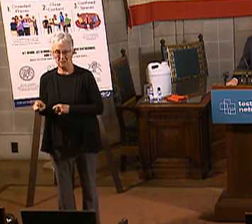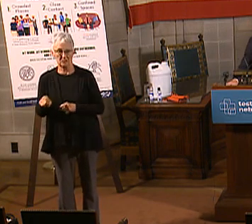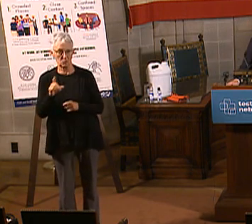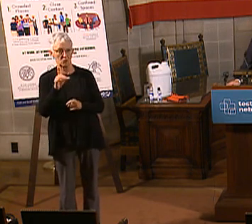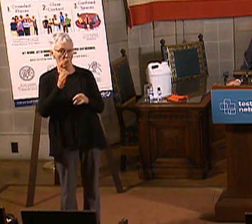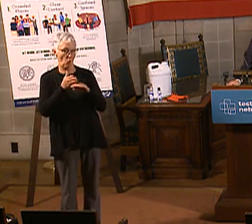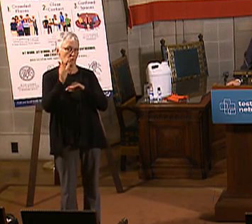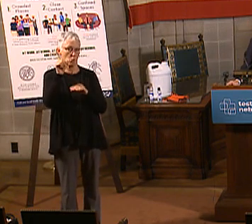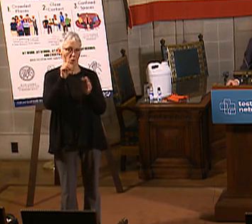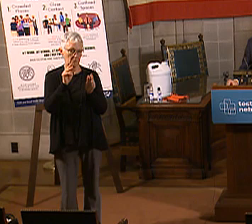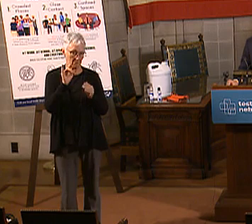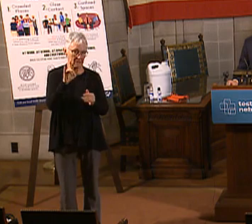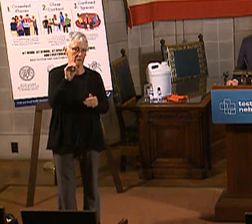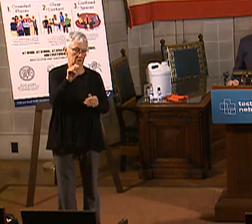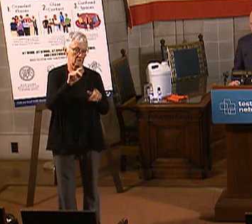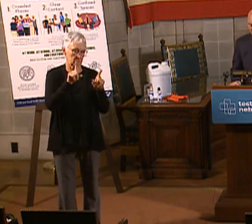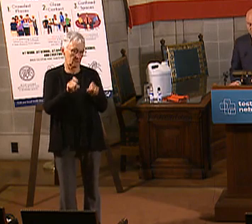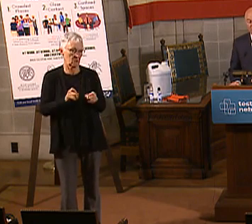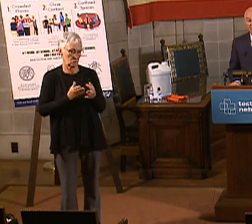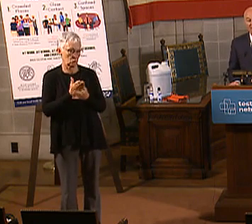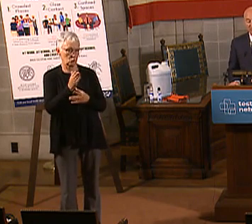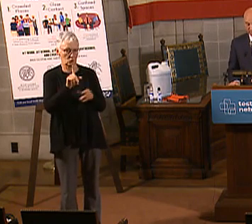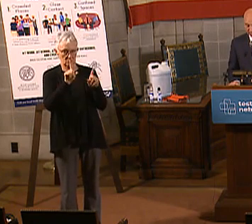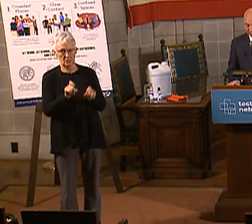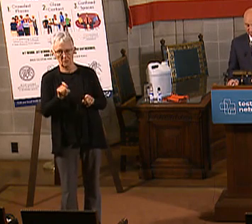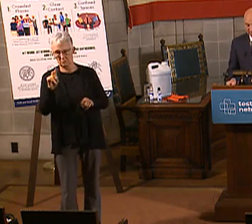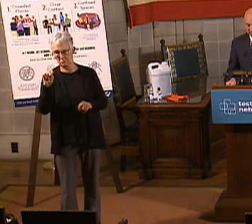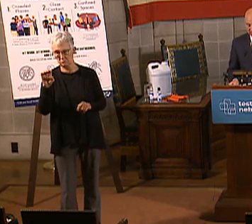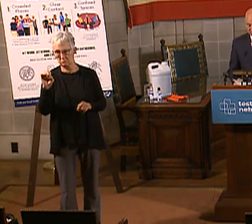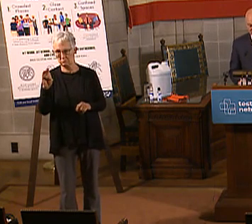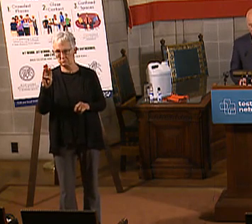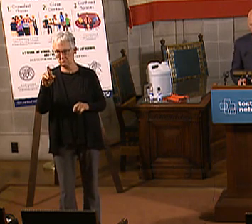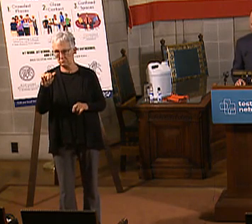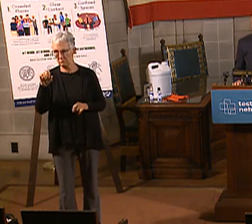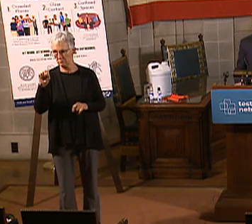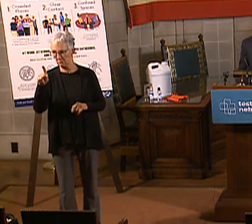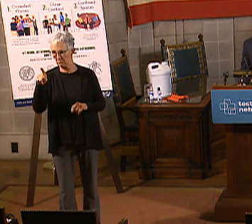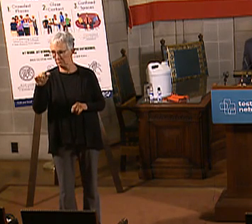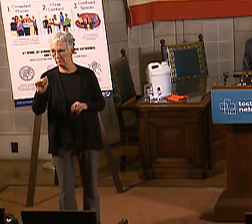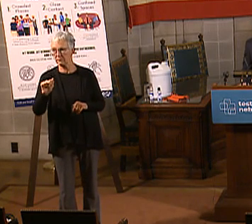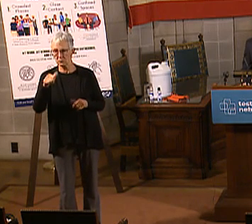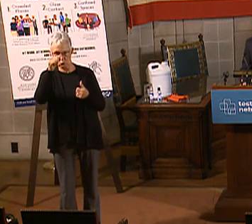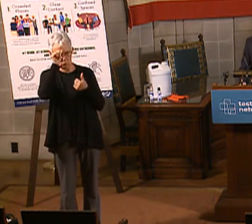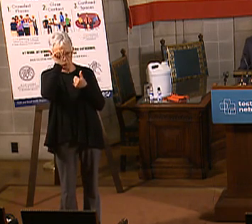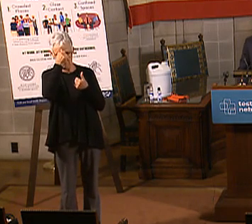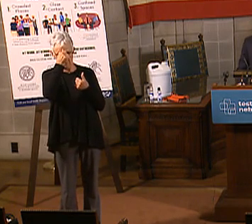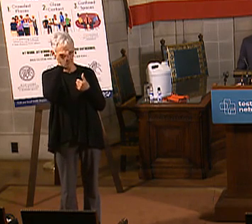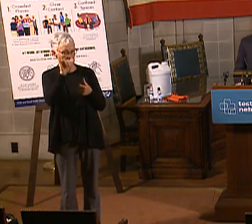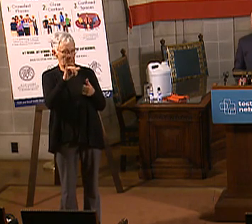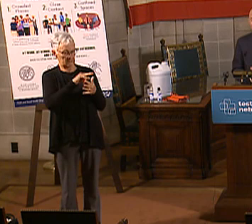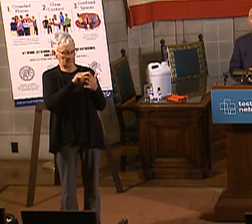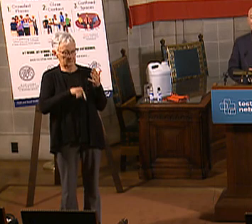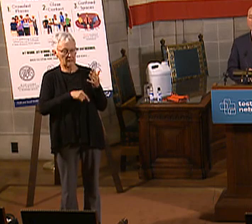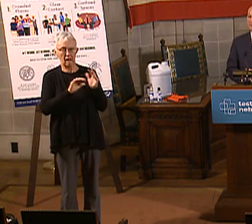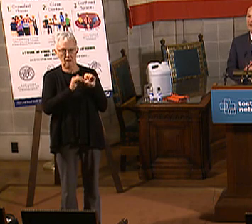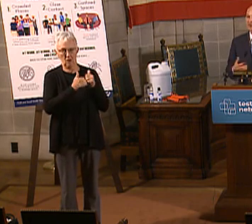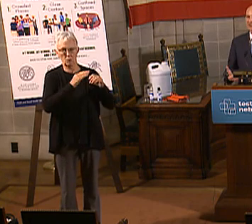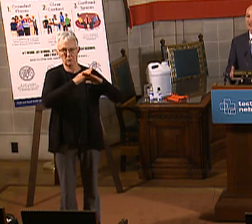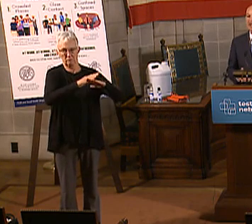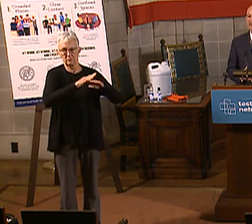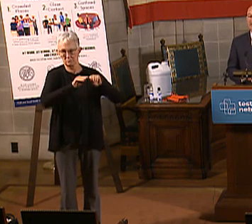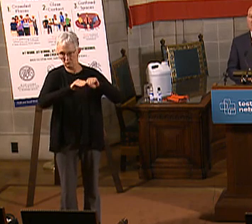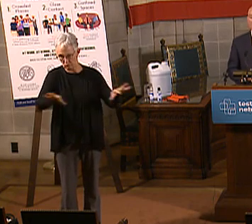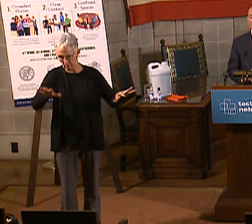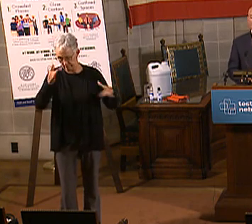So please continue to remember those ways that we can fight the spread of coronavirus. Now, today we're